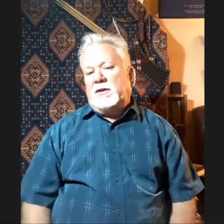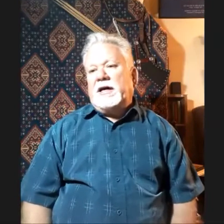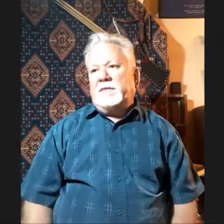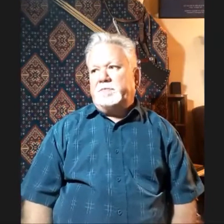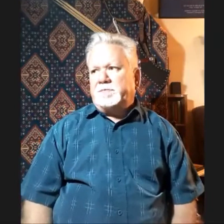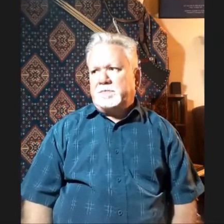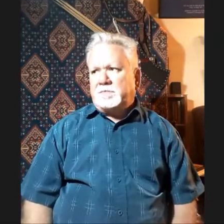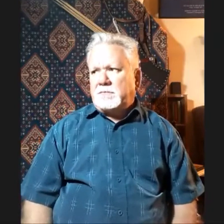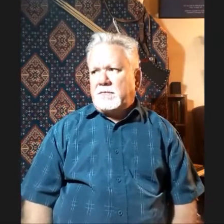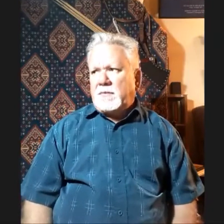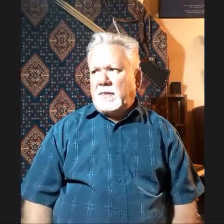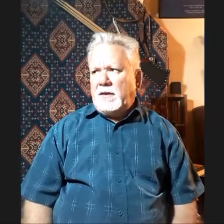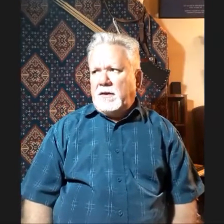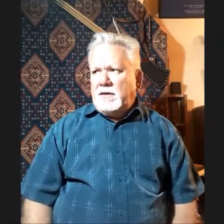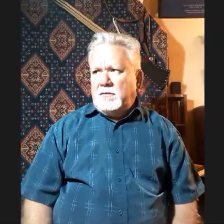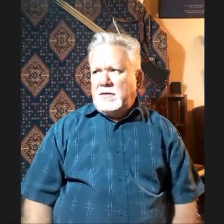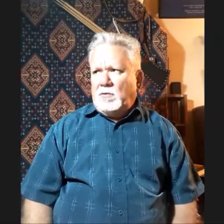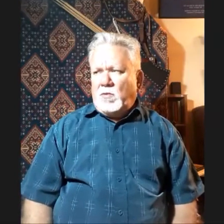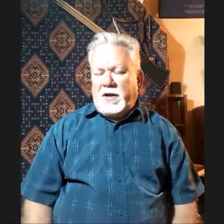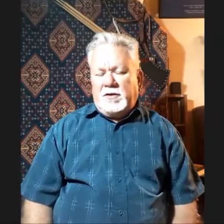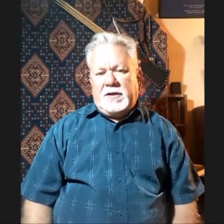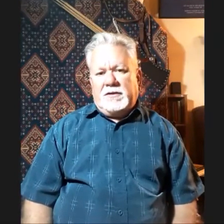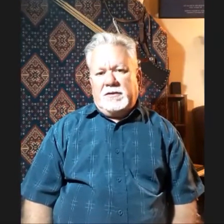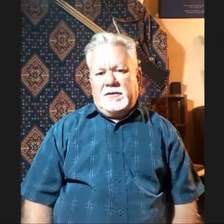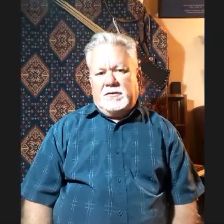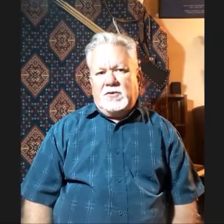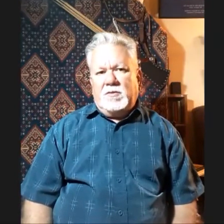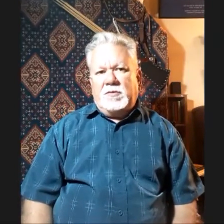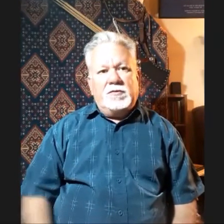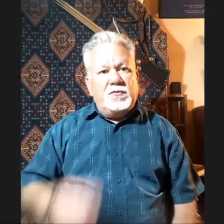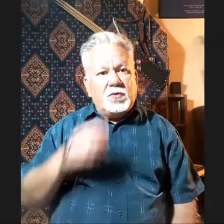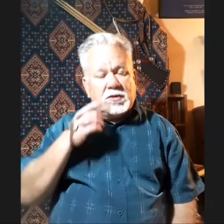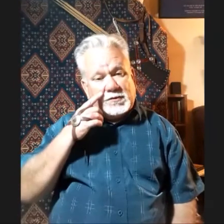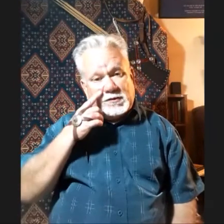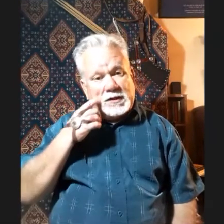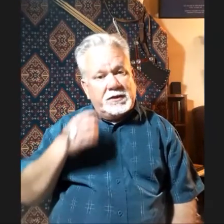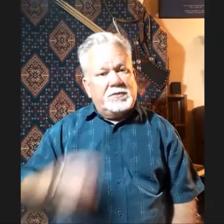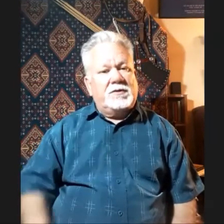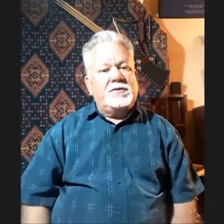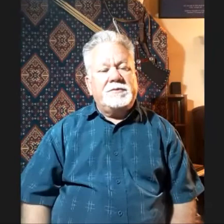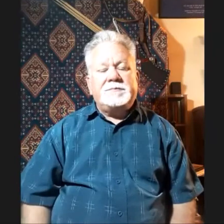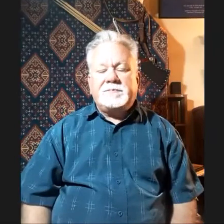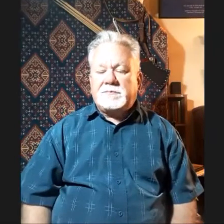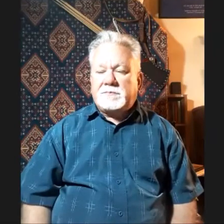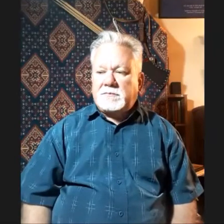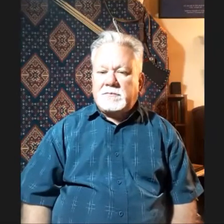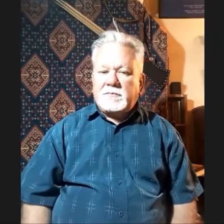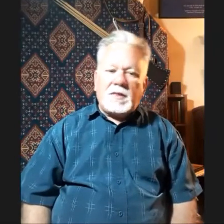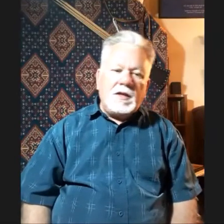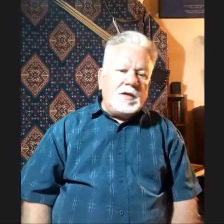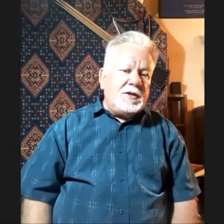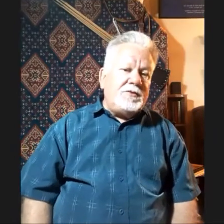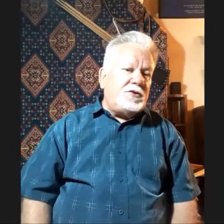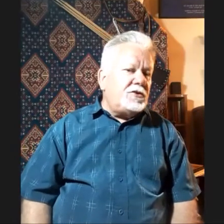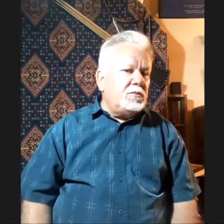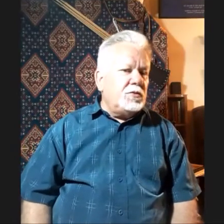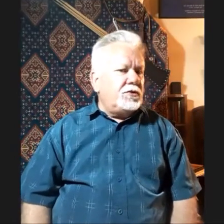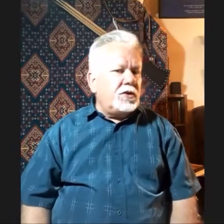around about the time of the fall of the Sasanian dynasty. But his system was entirely